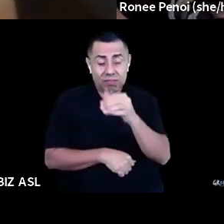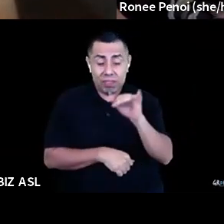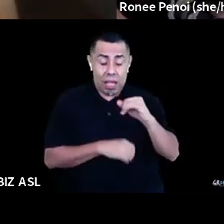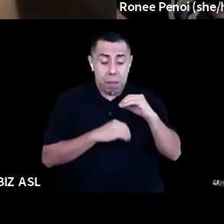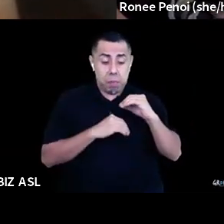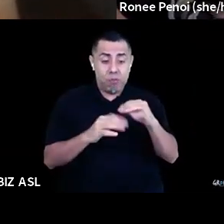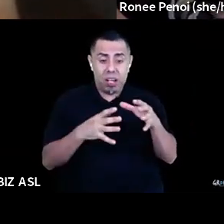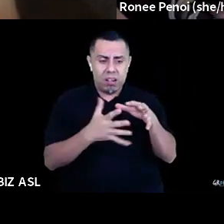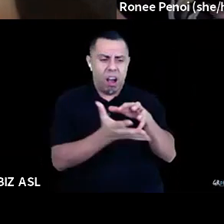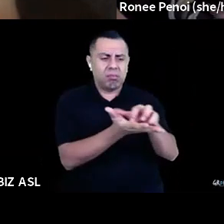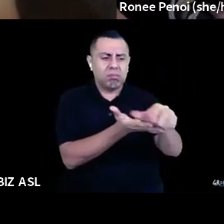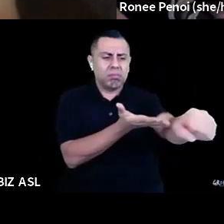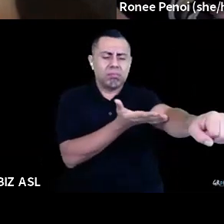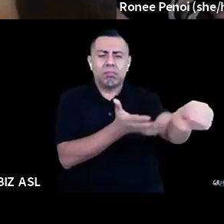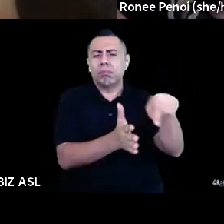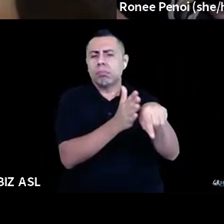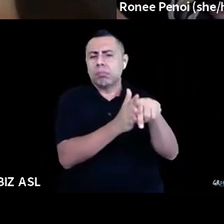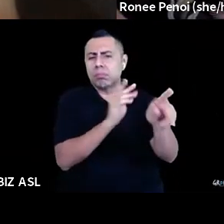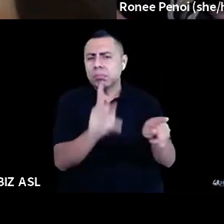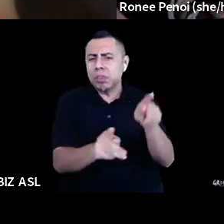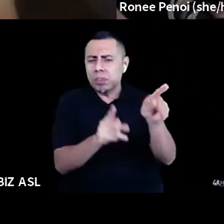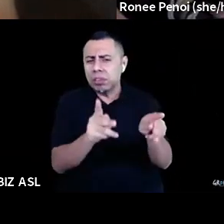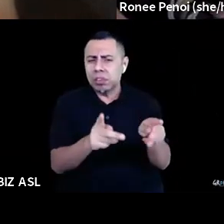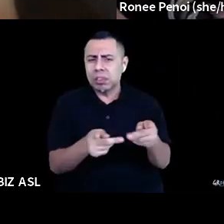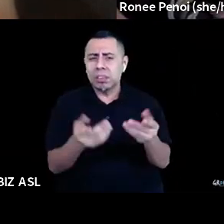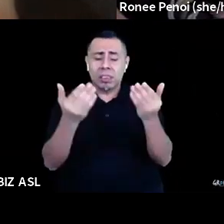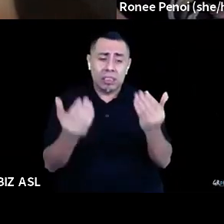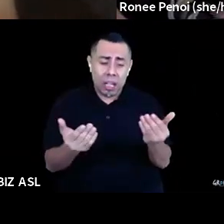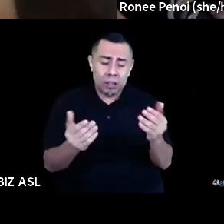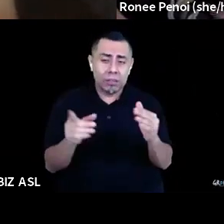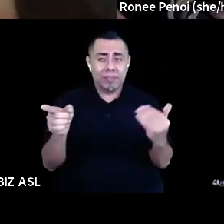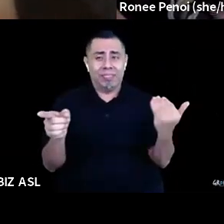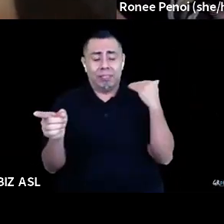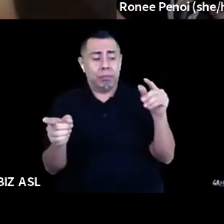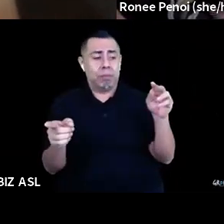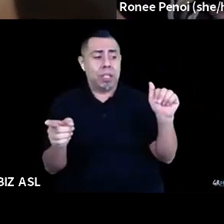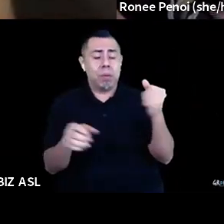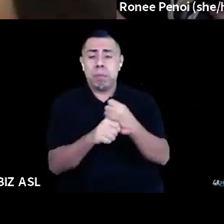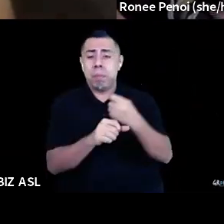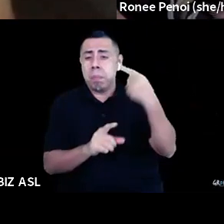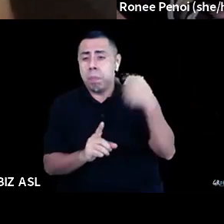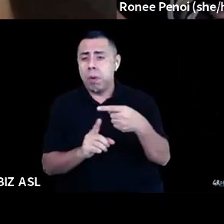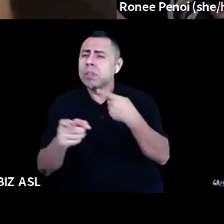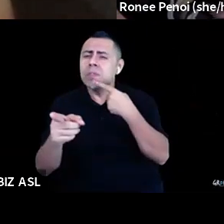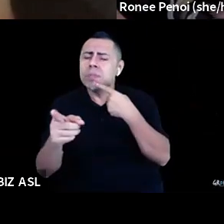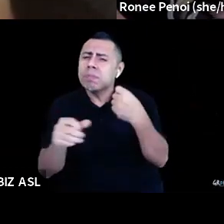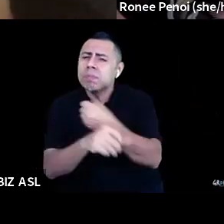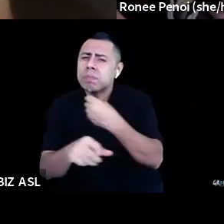the, the question about like, to Tara's point earlier that 80%, what was the statistics Tara? 80% of the biodiversity is